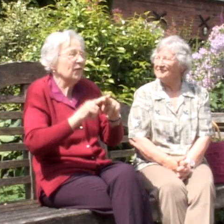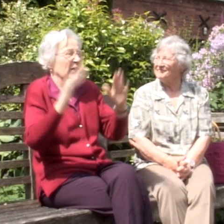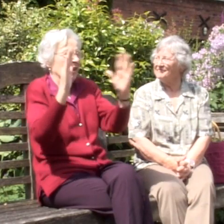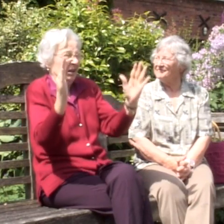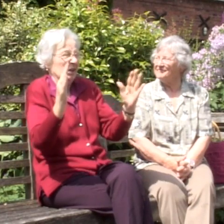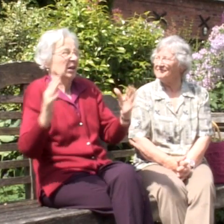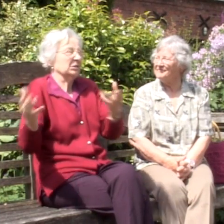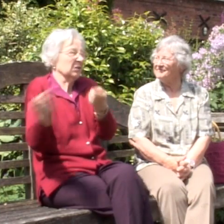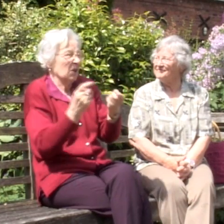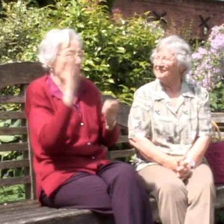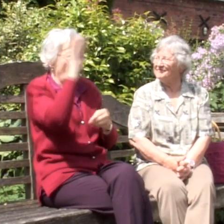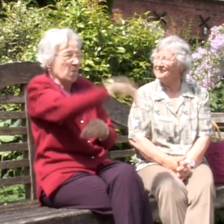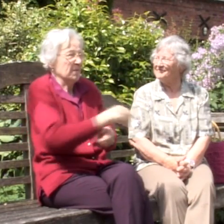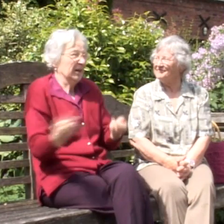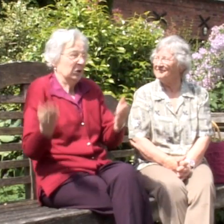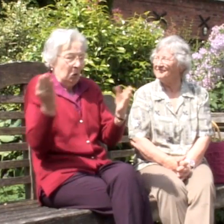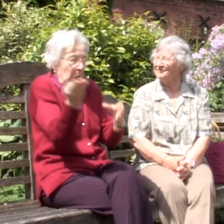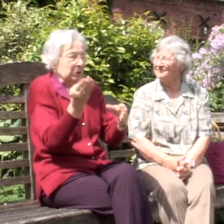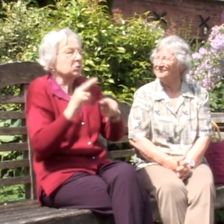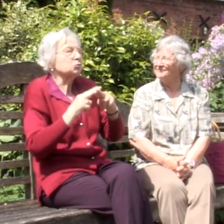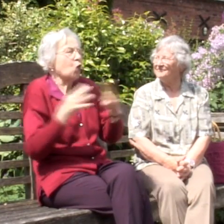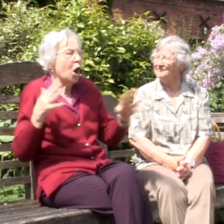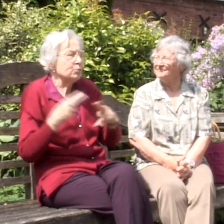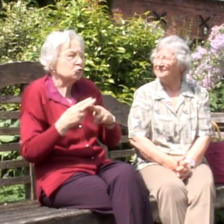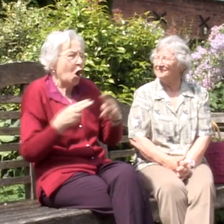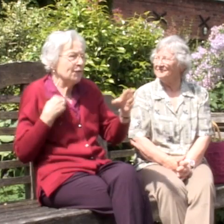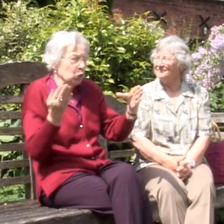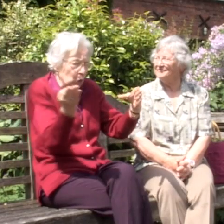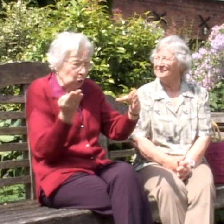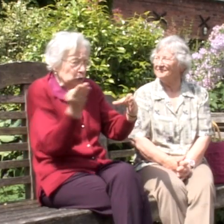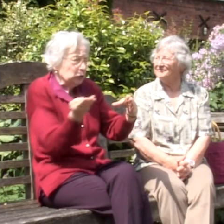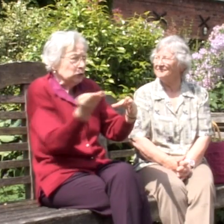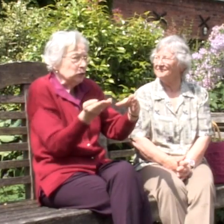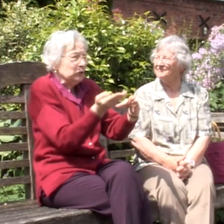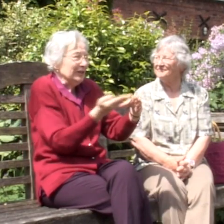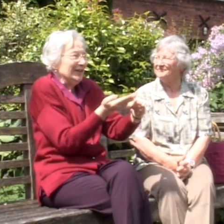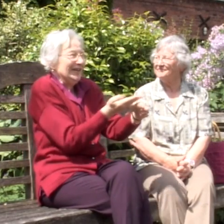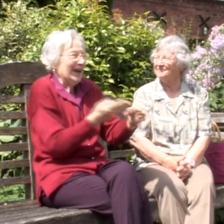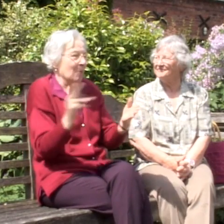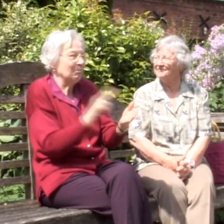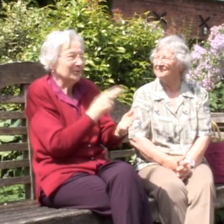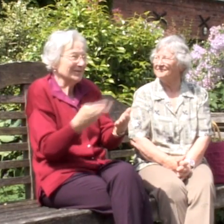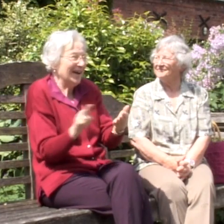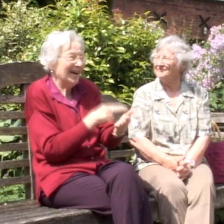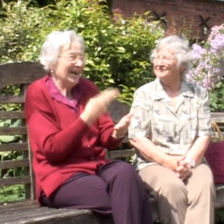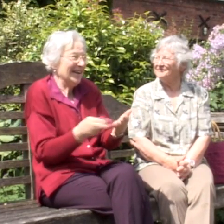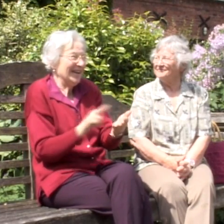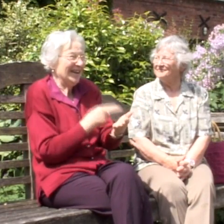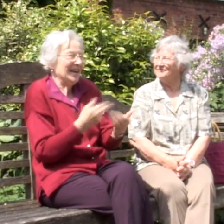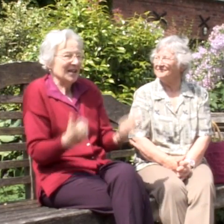We took it home and sliced the bread using a sharp knife and then we buttered the bread. Today